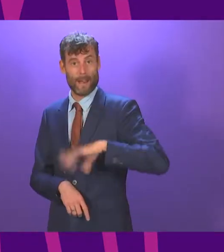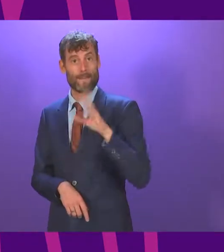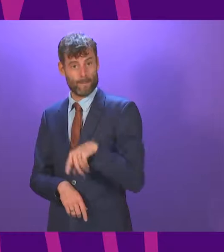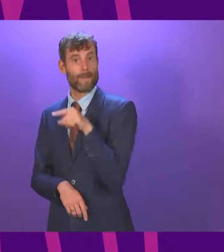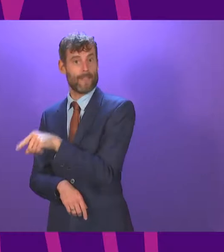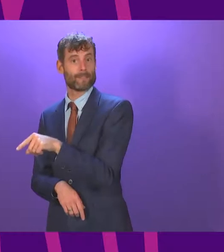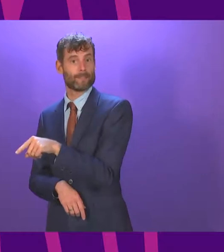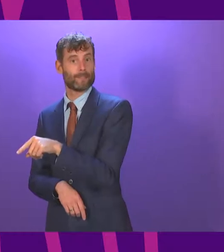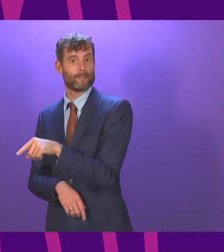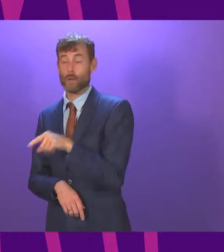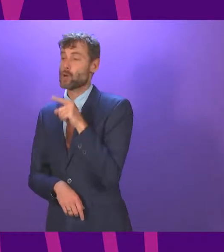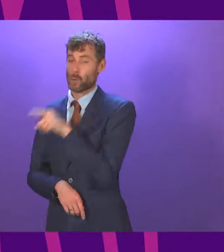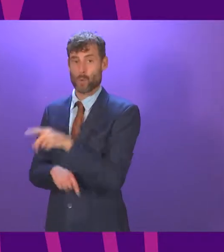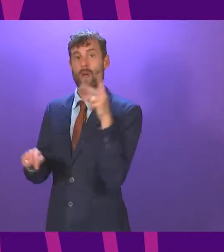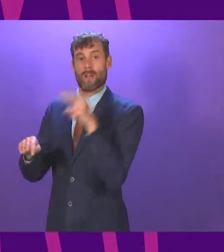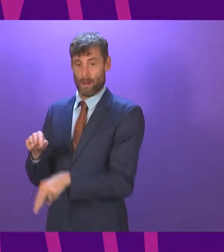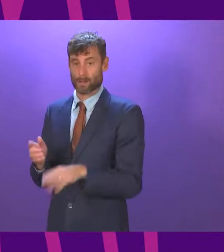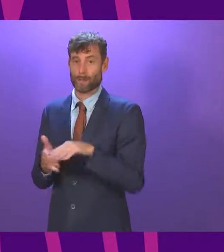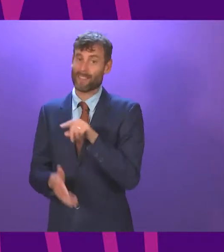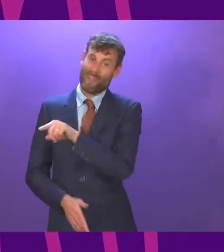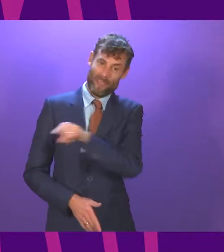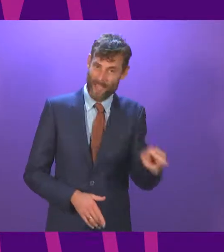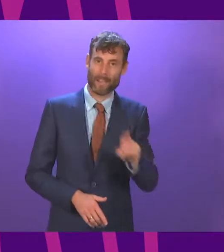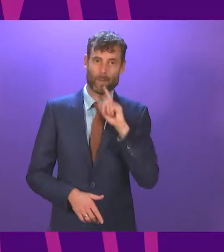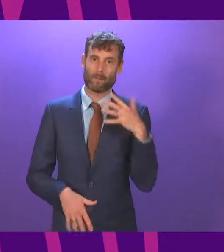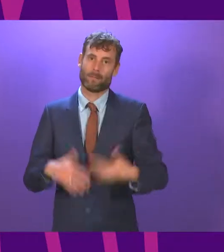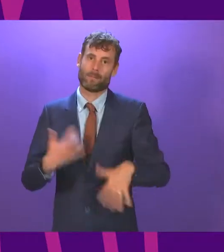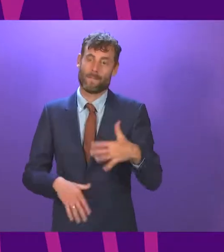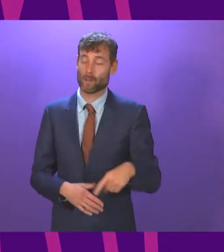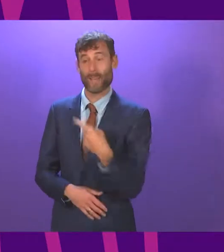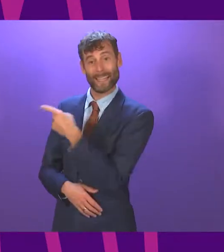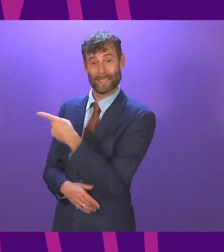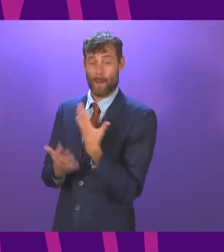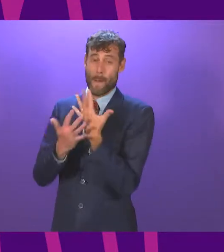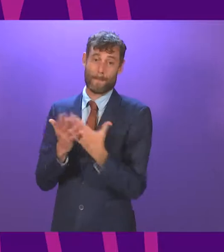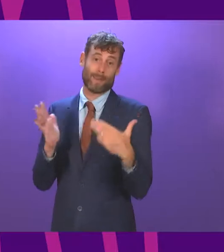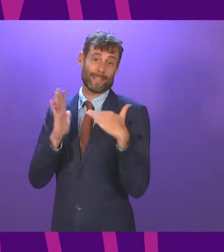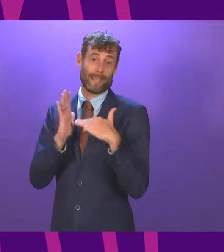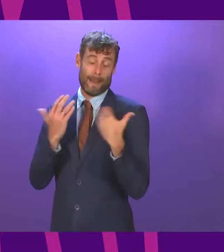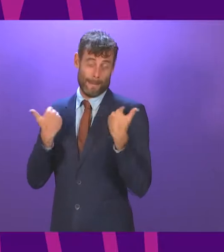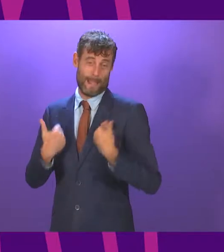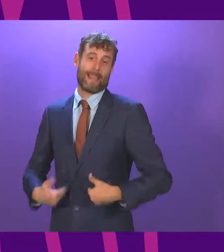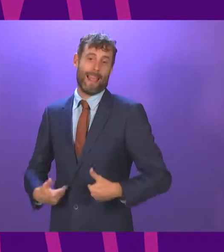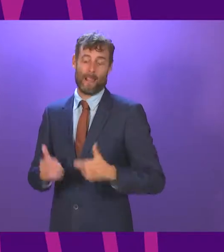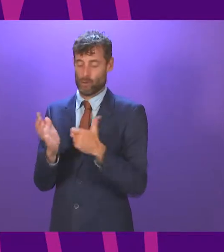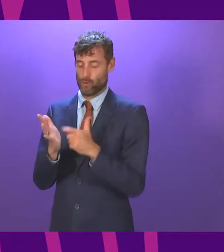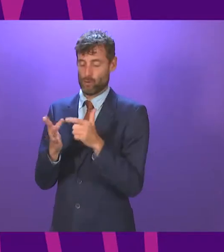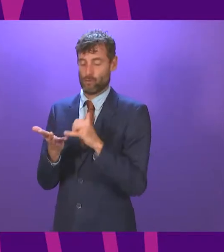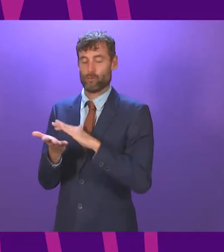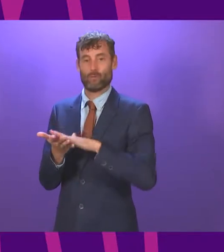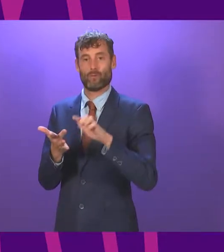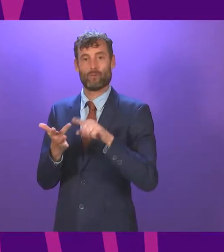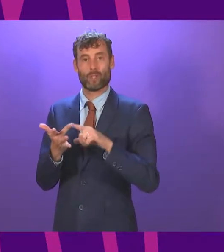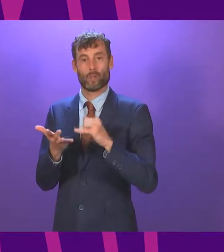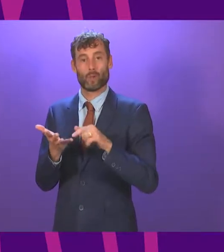of those who will be affected. It is clear then that the multi-millionaire Tory MP Rishi Sunak's decision will create more in-work poverty,